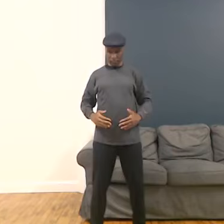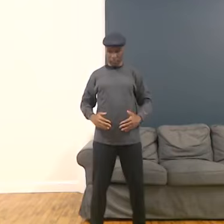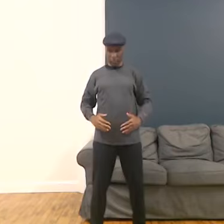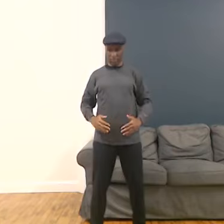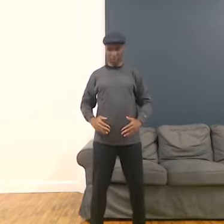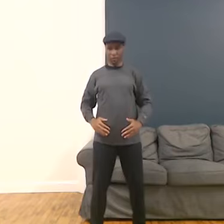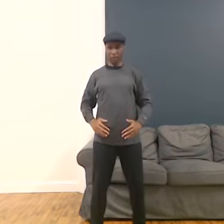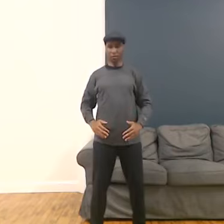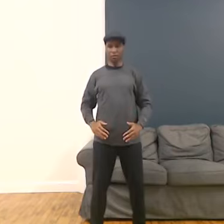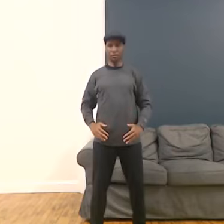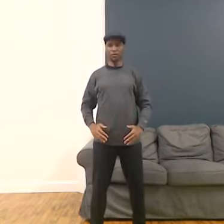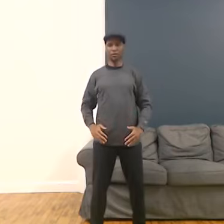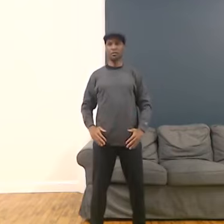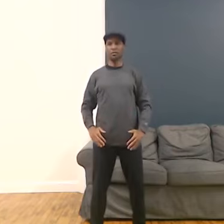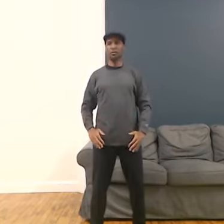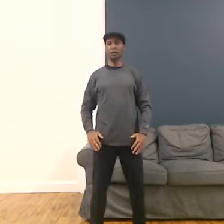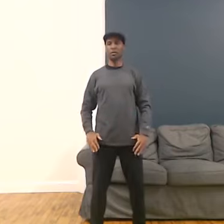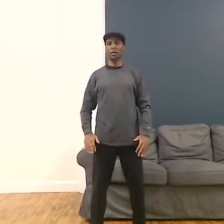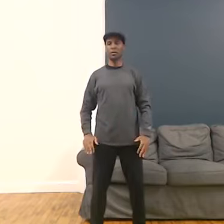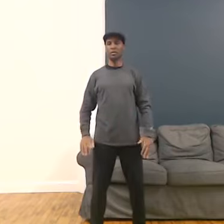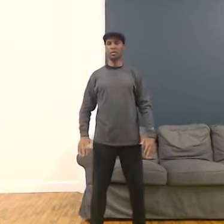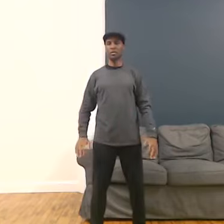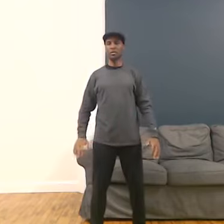And we're going to scribble the palms around.